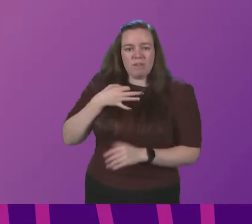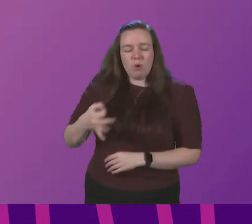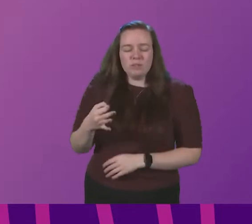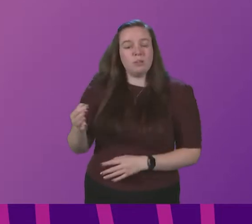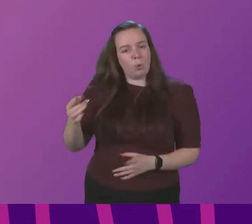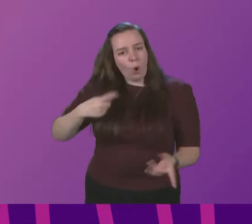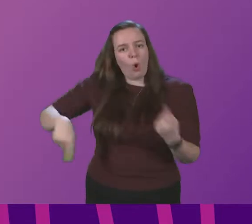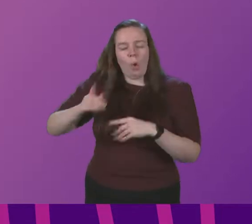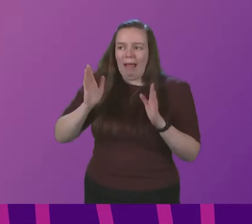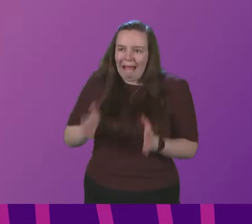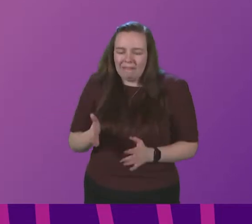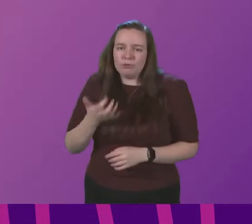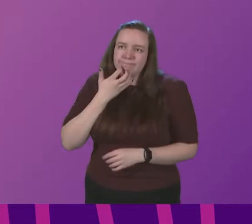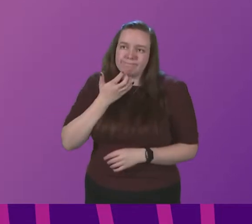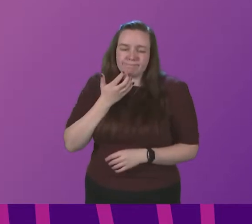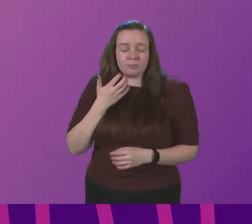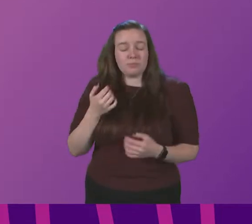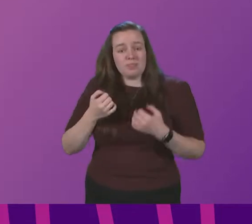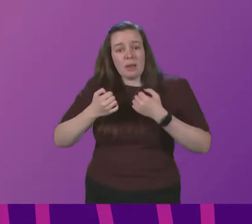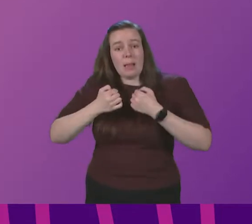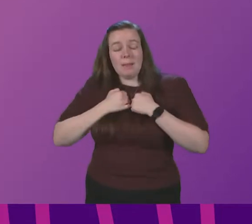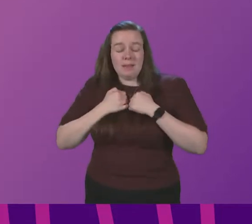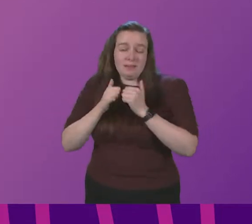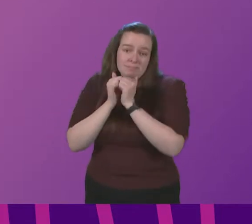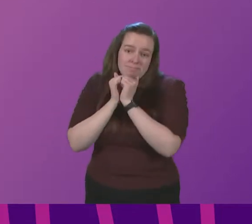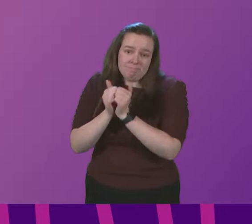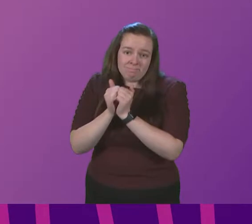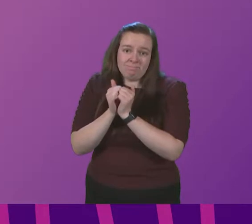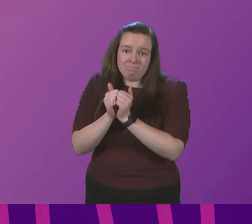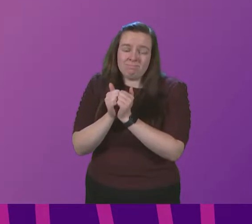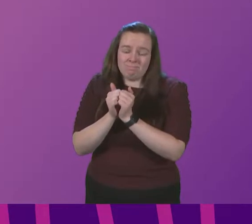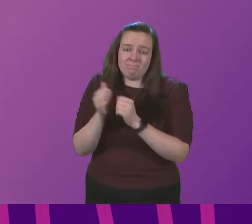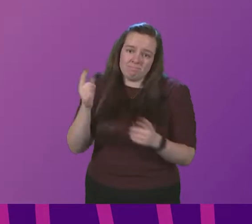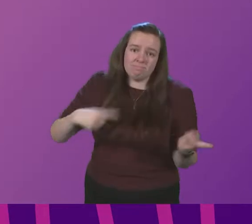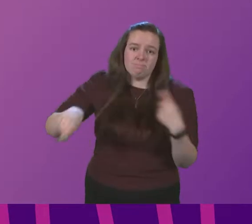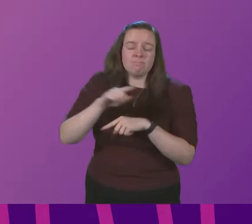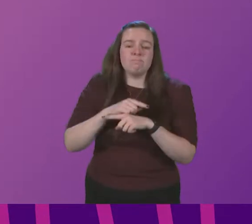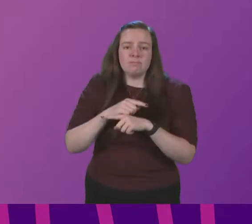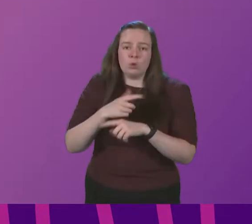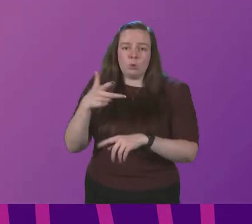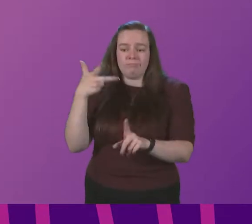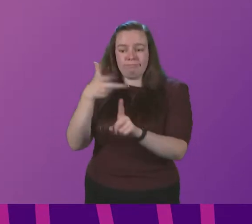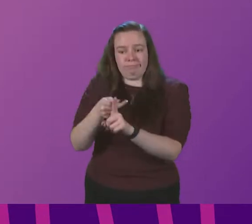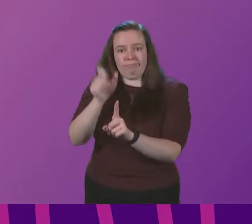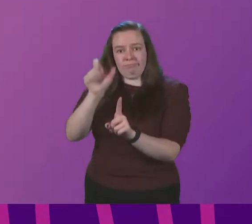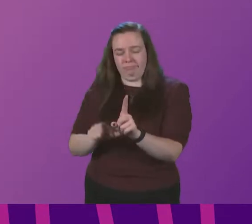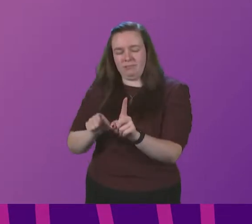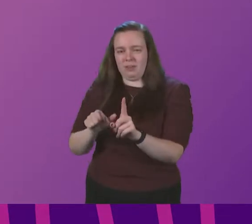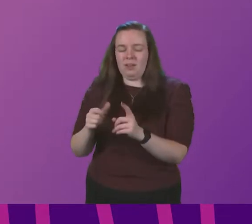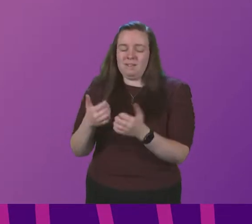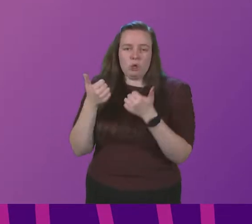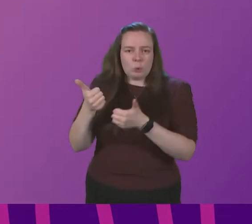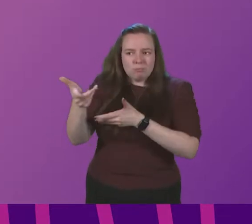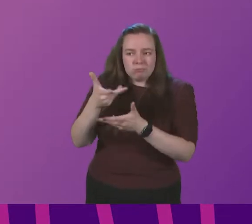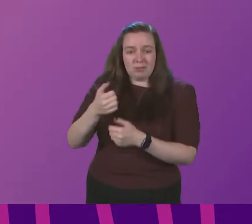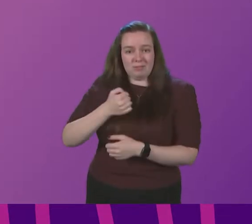of us are having to do this my appreciation knows no bounds to those who are doing the vaccination I had a good conversation